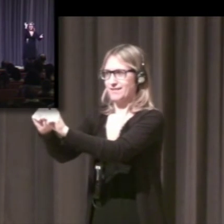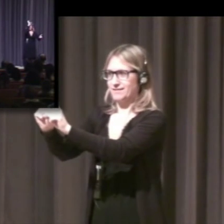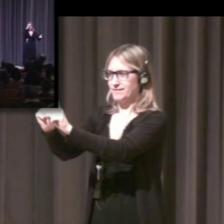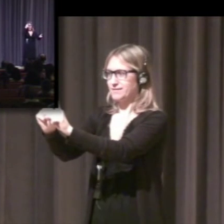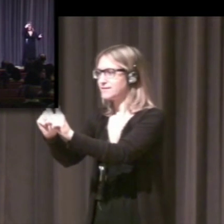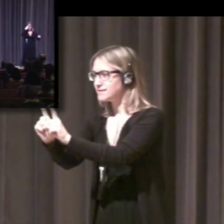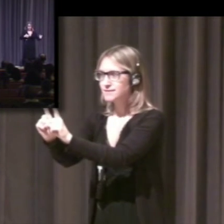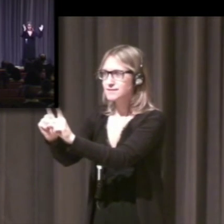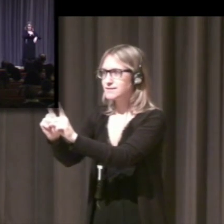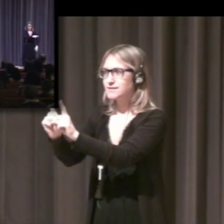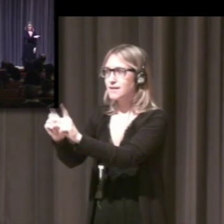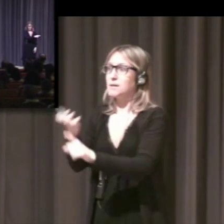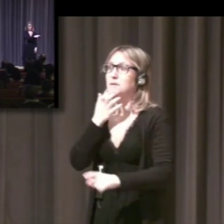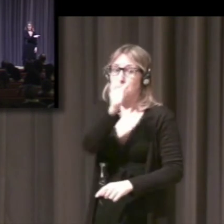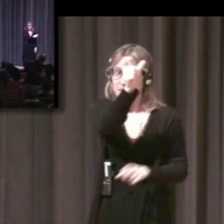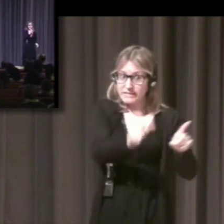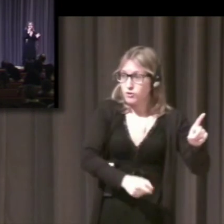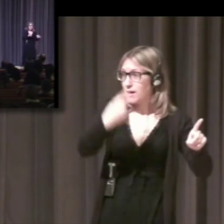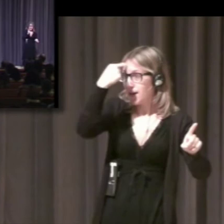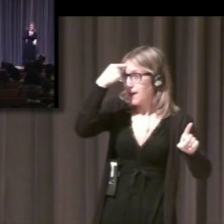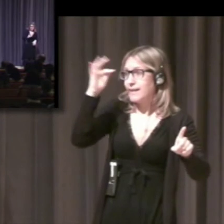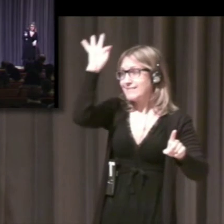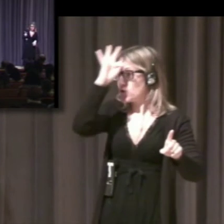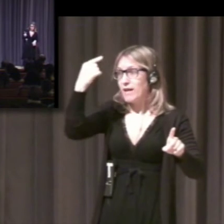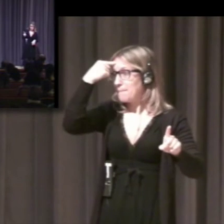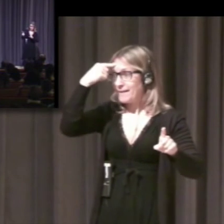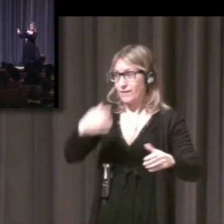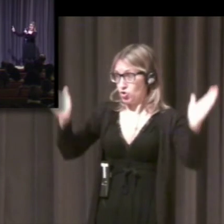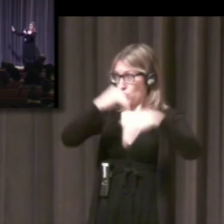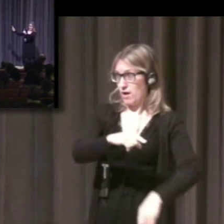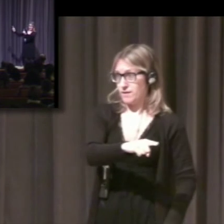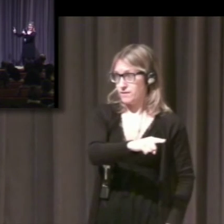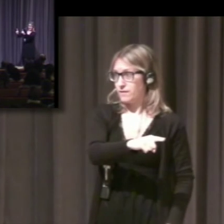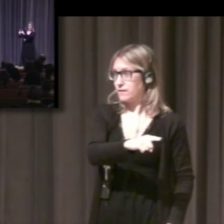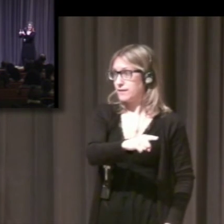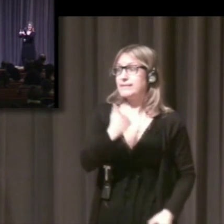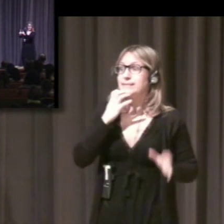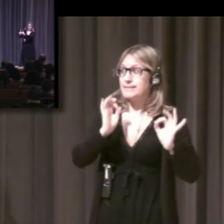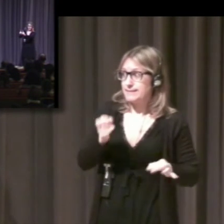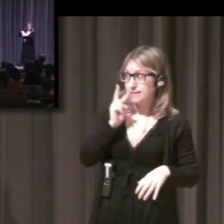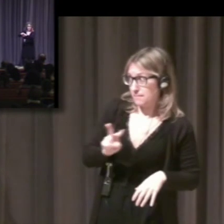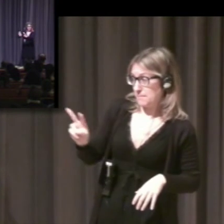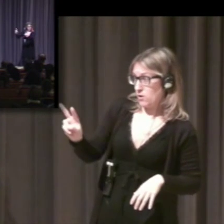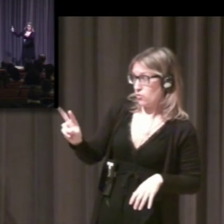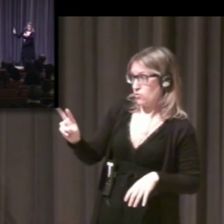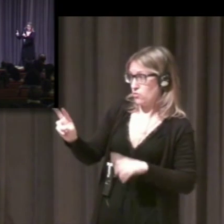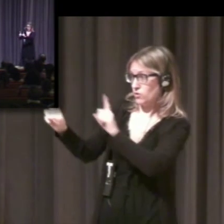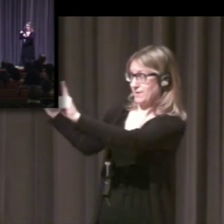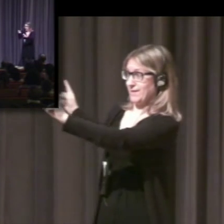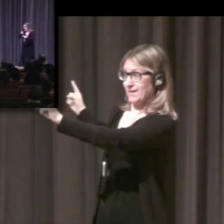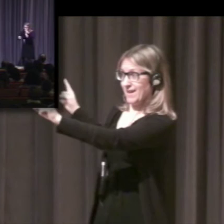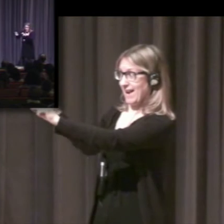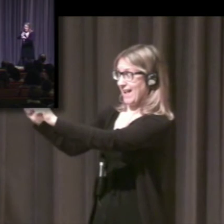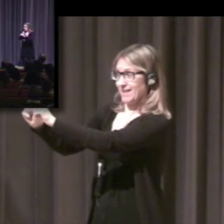looking for the toy, you think that person's crazy. You expect that person to know that the toy is in the